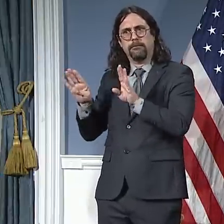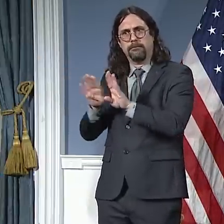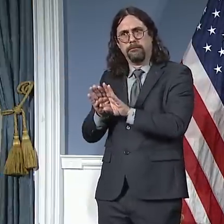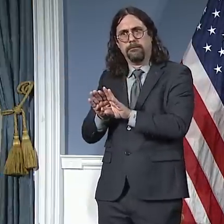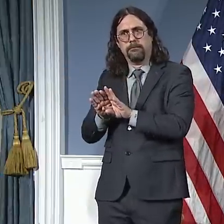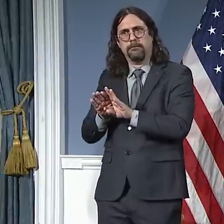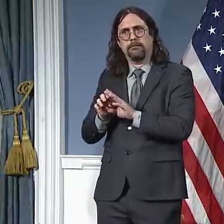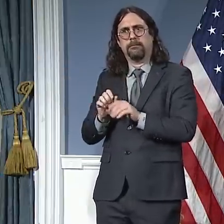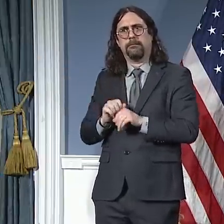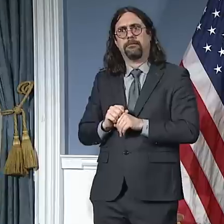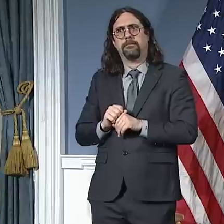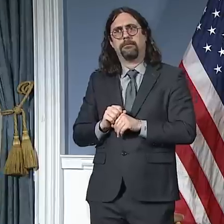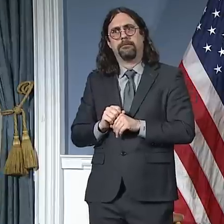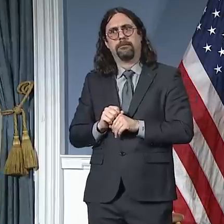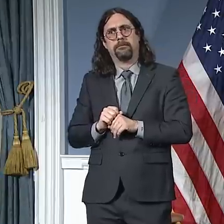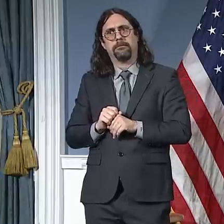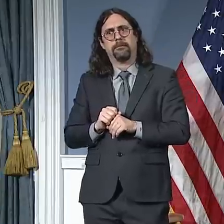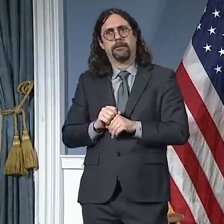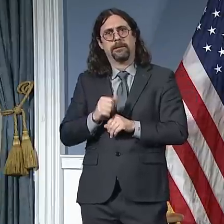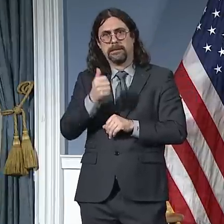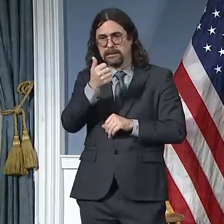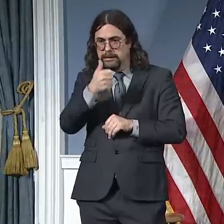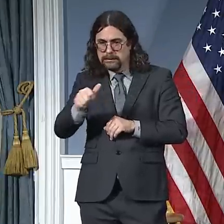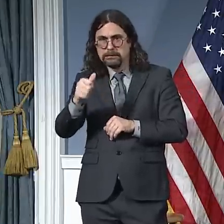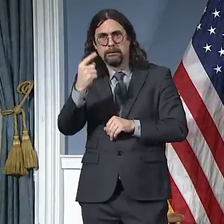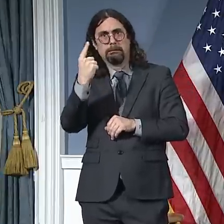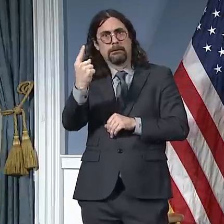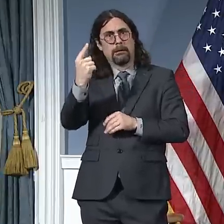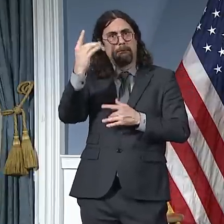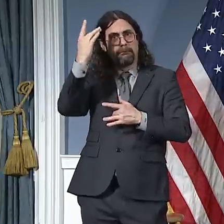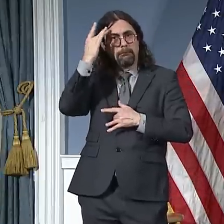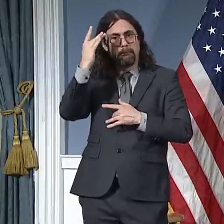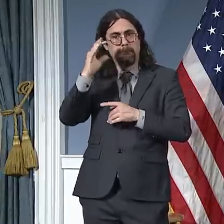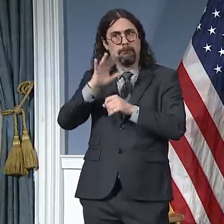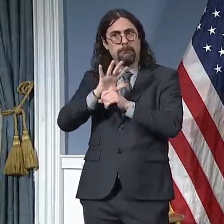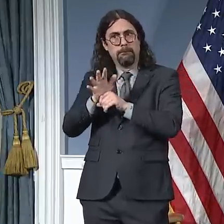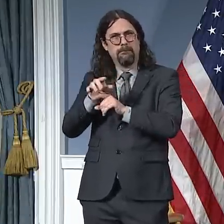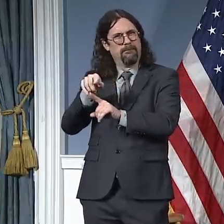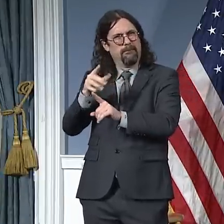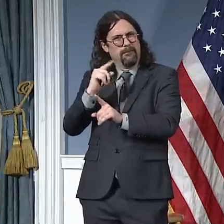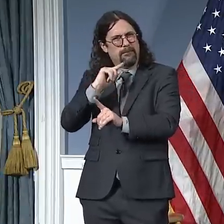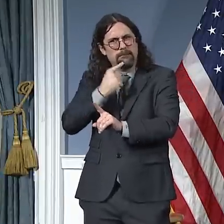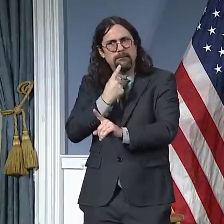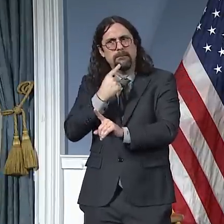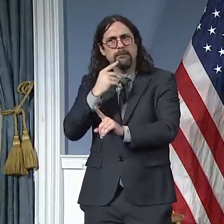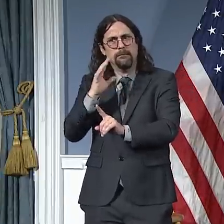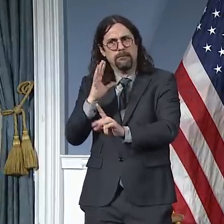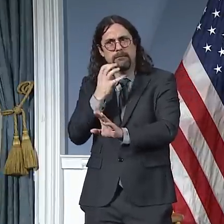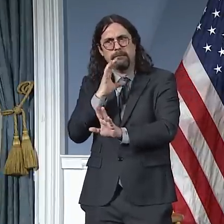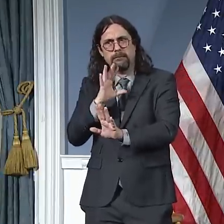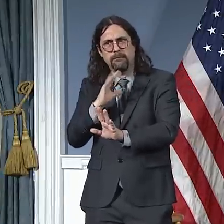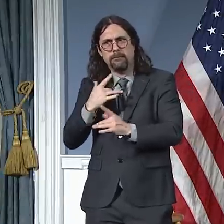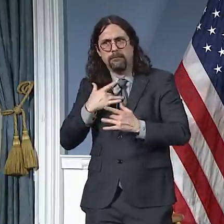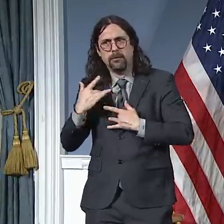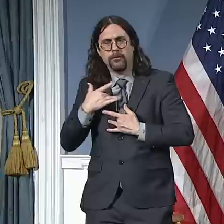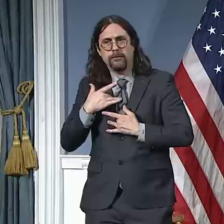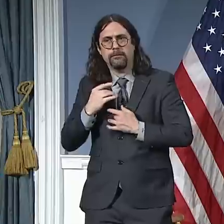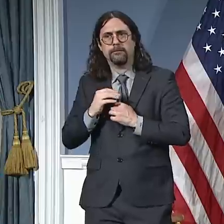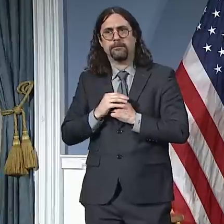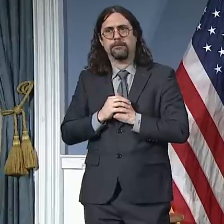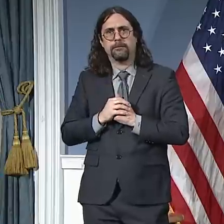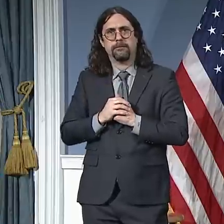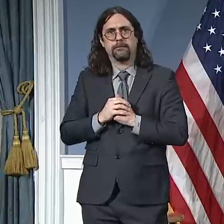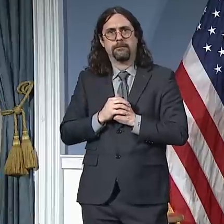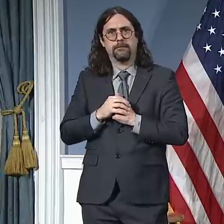specific that we know that we can act on, we will, but with community spread, there's unfortunately many different